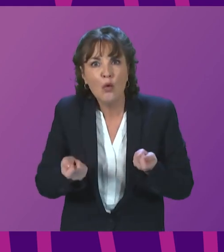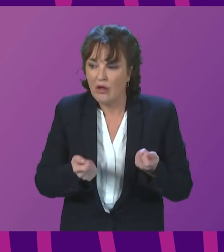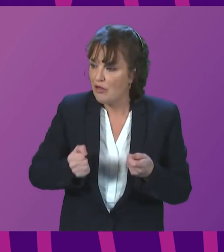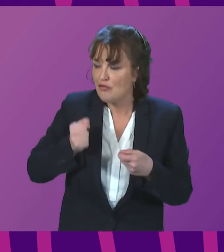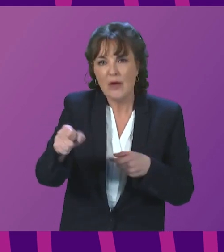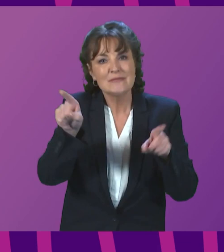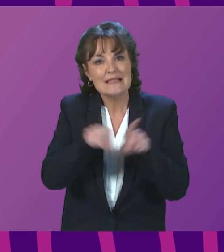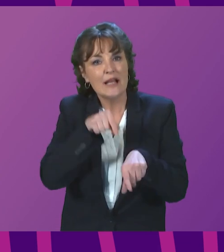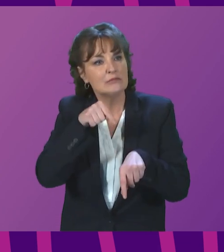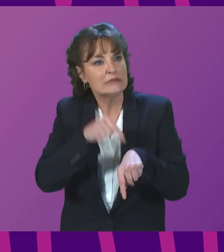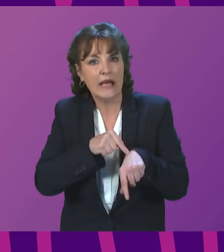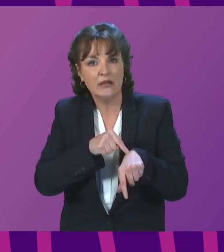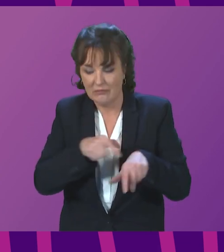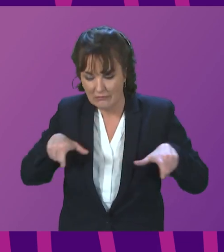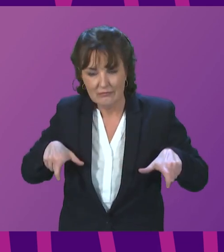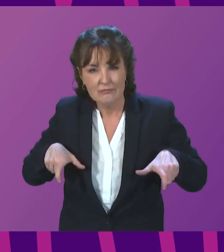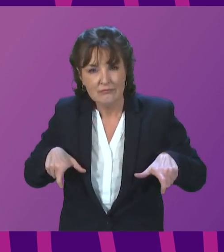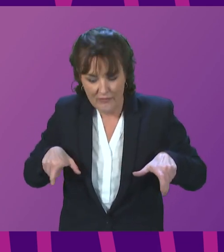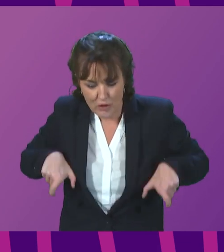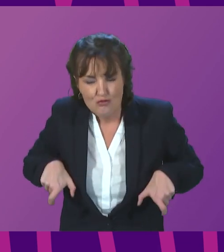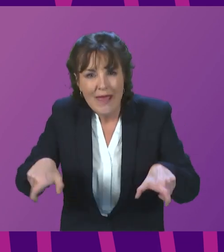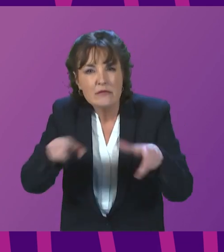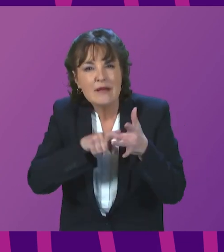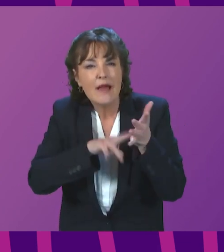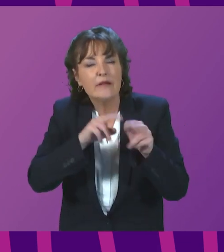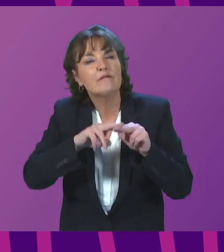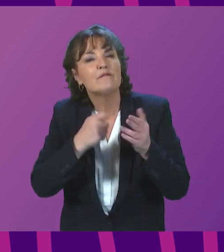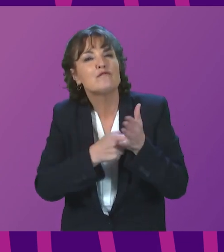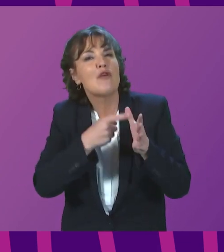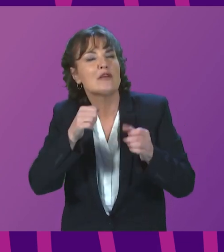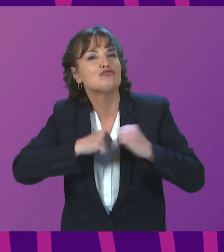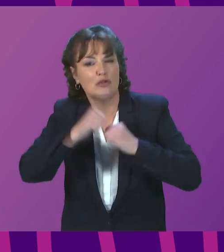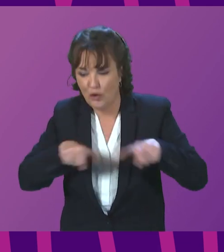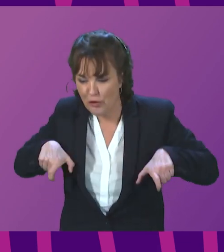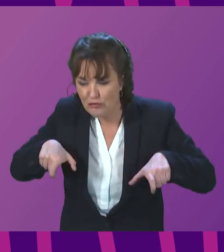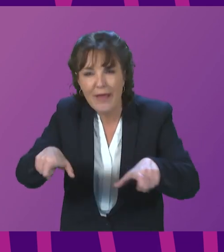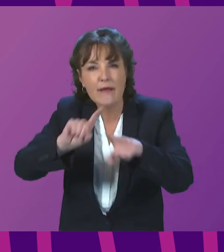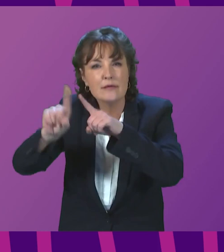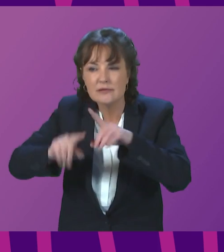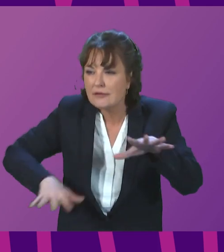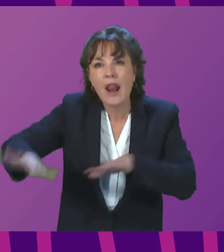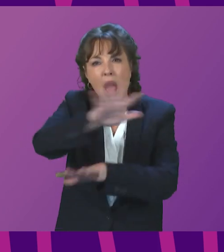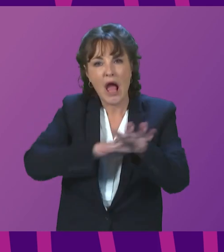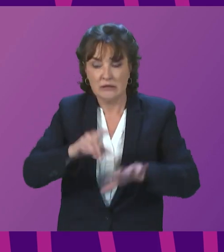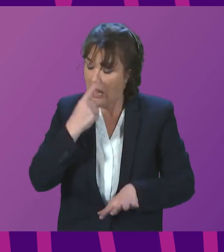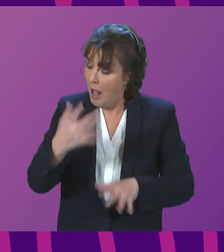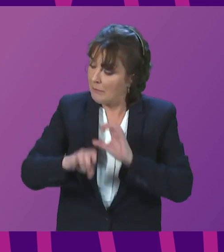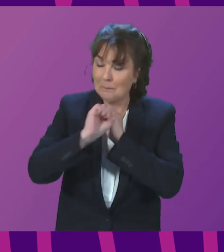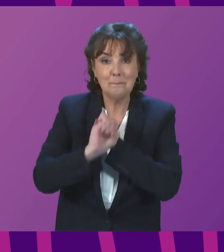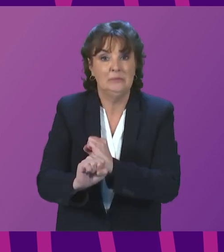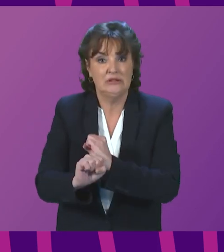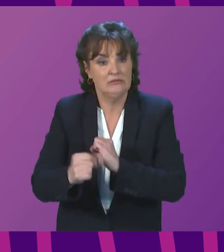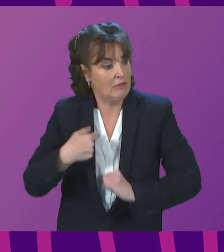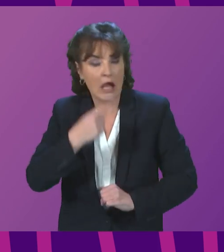infrastructure that it operates on as well. So there's lots of lessons to learn here. And I'm certainly committed to making sure that I do